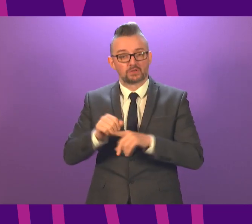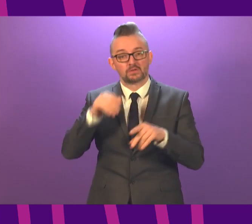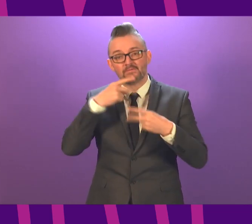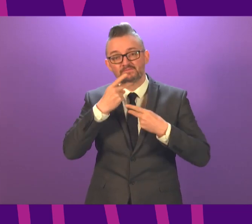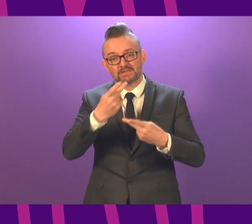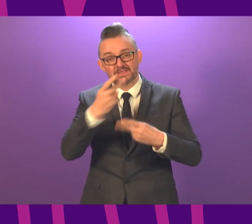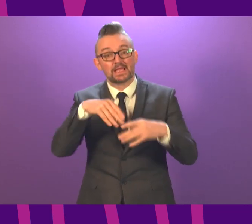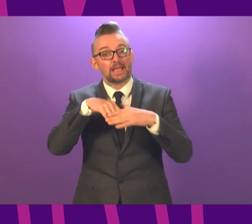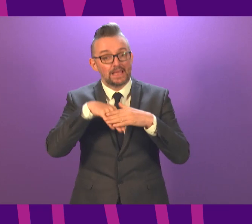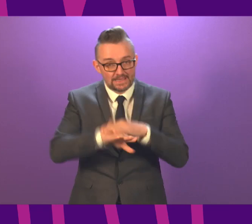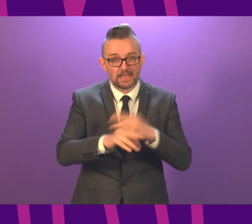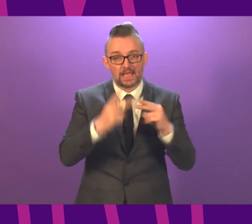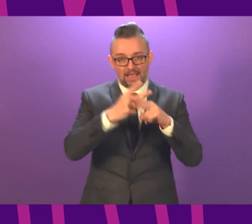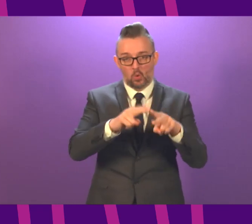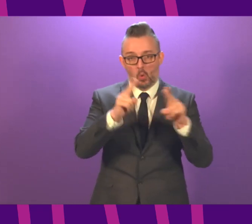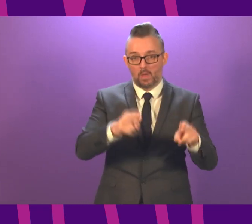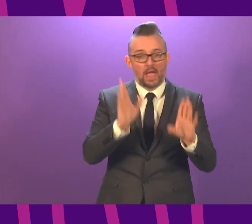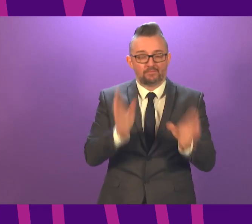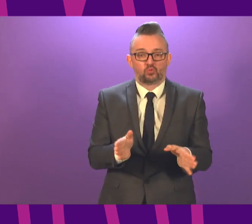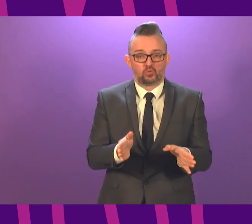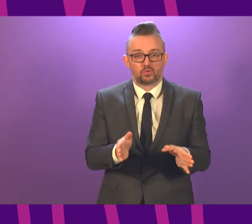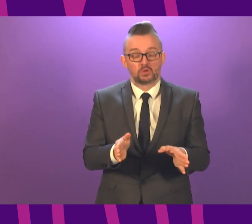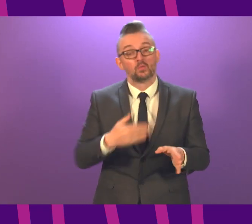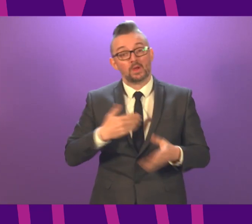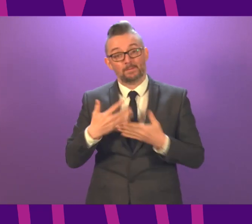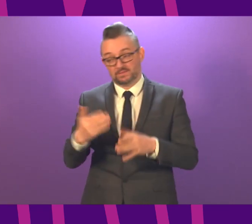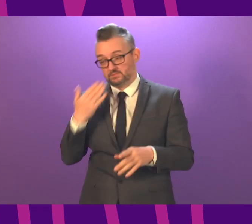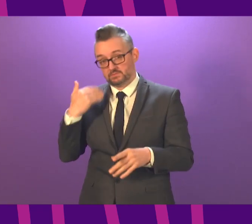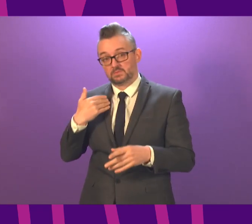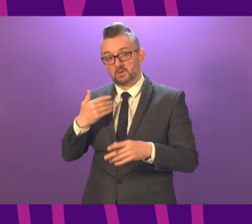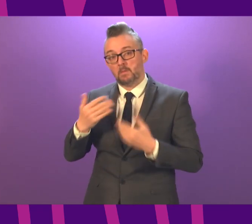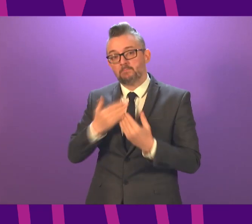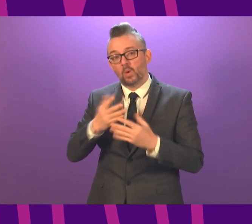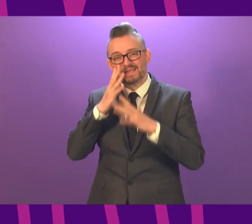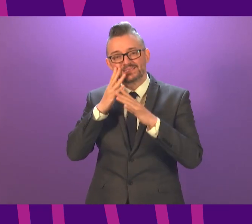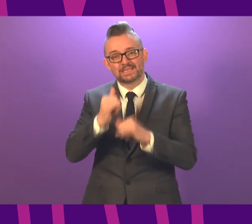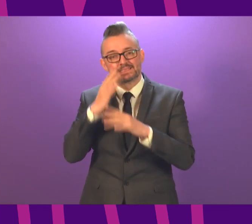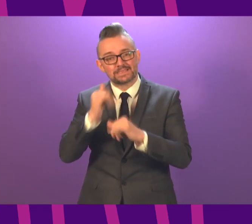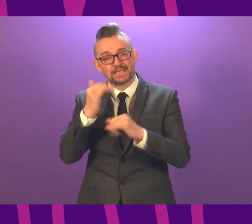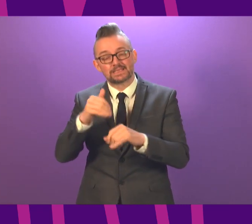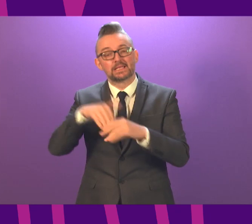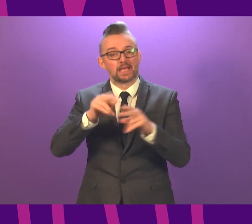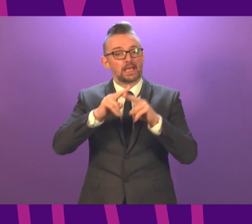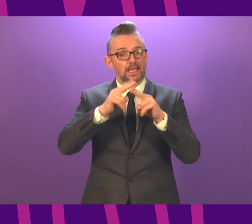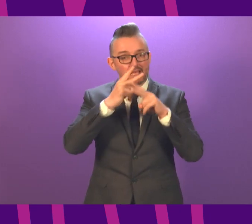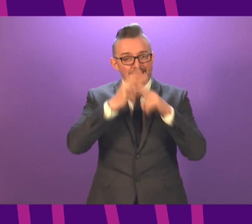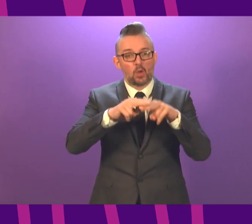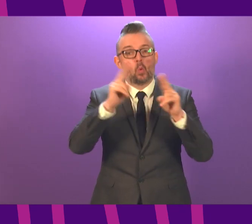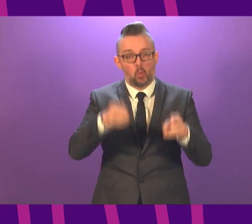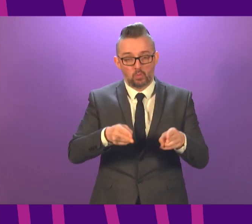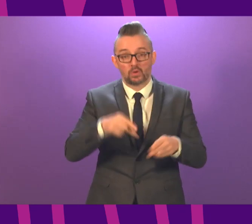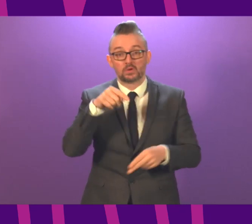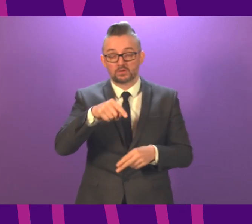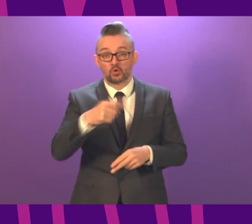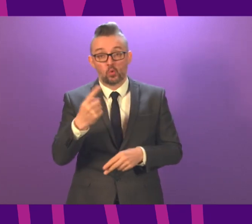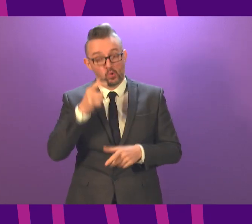visiting in particular. We are also though, and have been now for some time rolling out further testing within care homes and obviously care homes, our